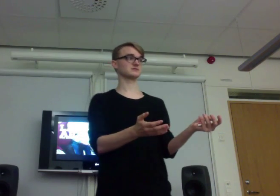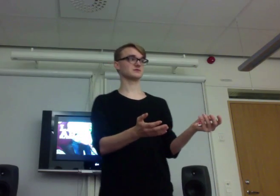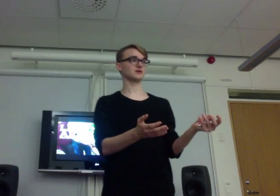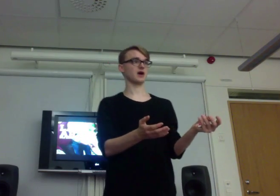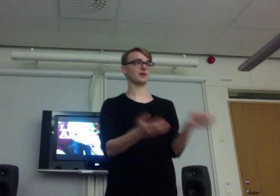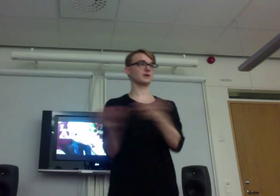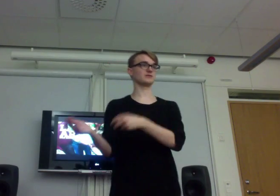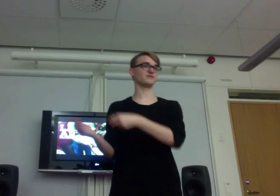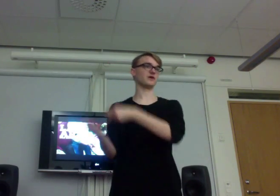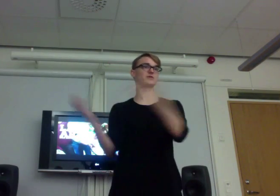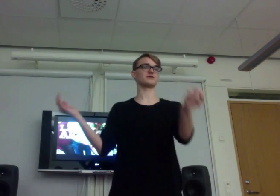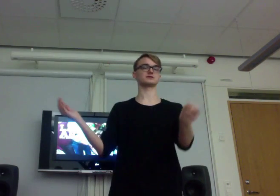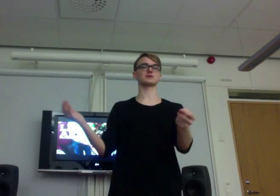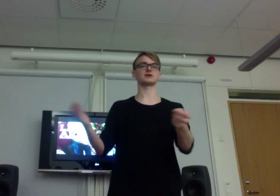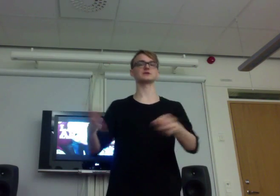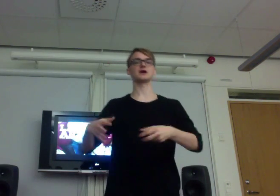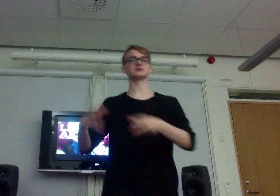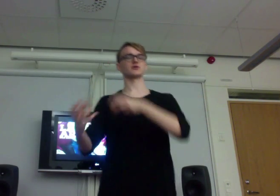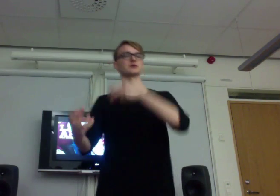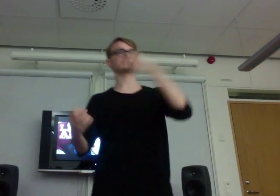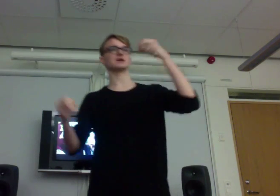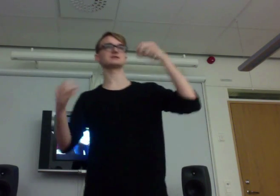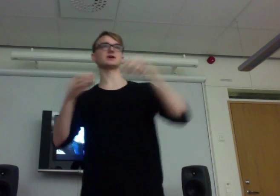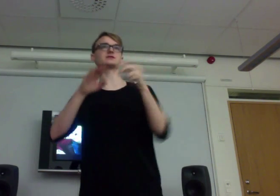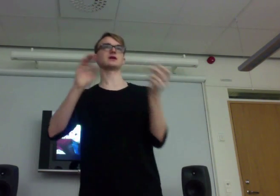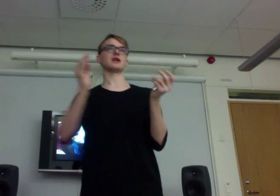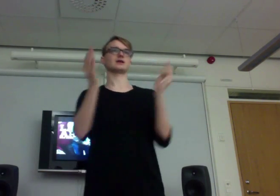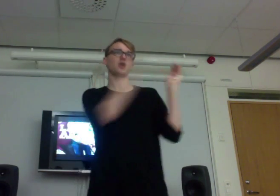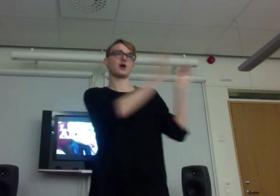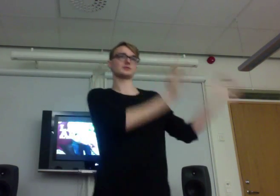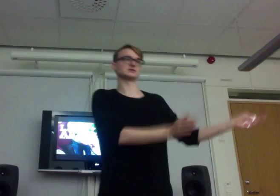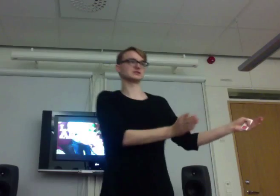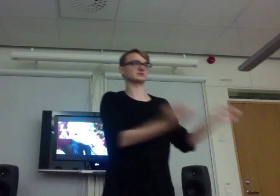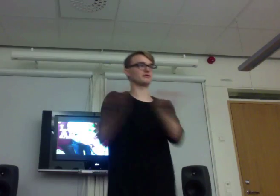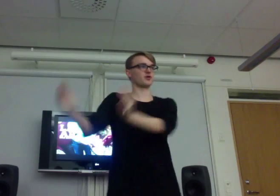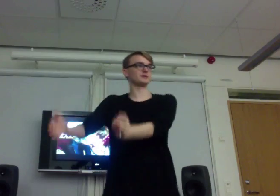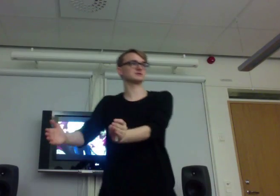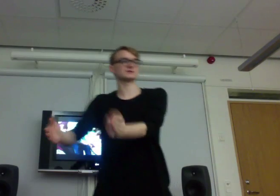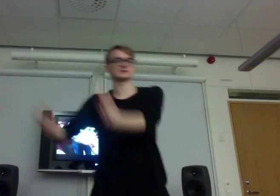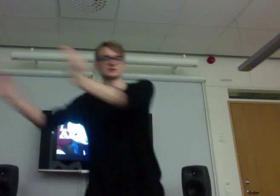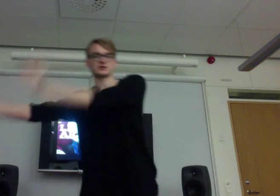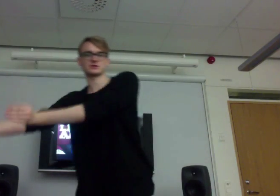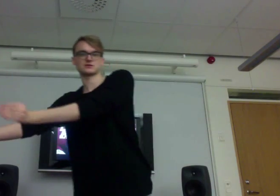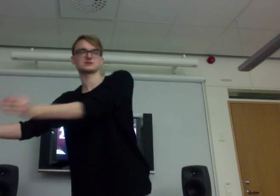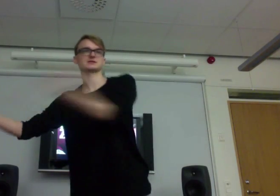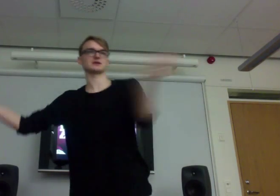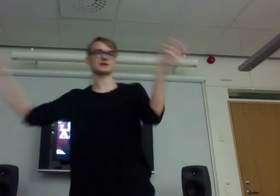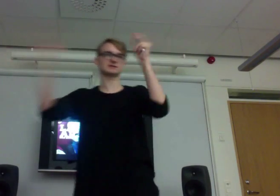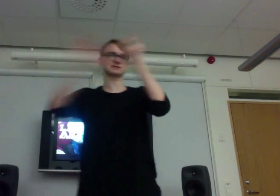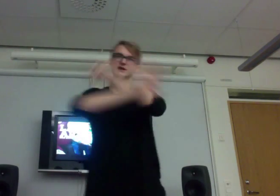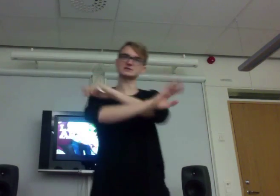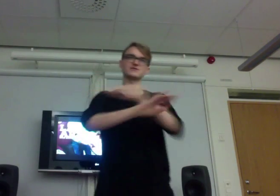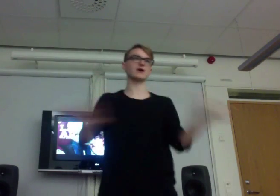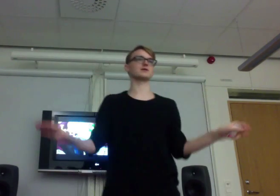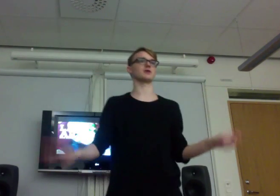And maybe very different sometimes. So it's not, like, LARP is this, performance is this, theater is this. It's very blurry.